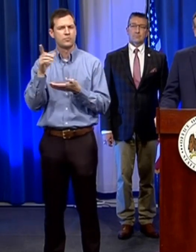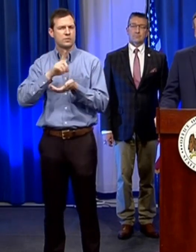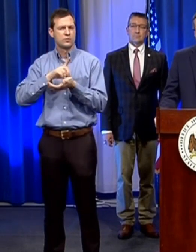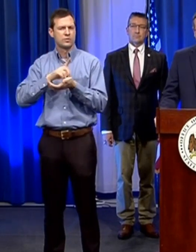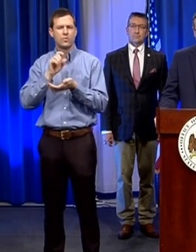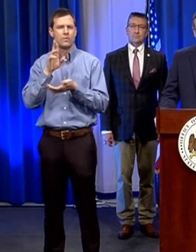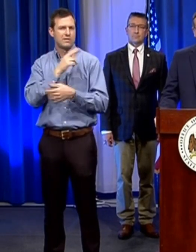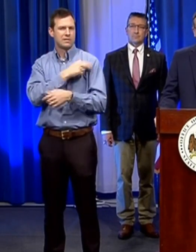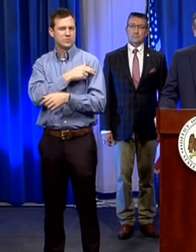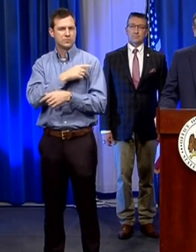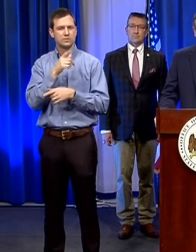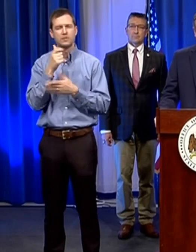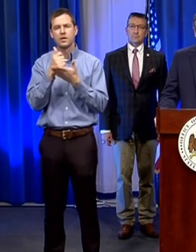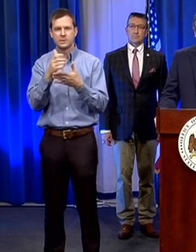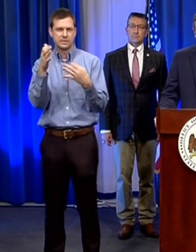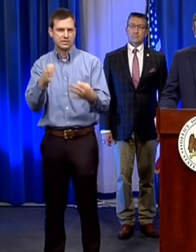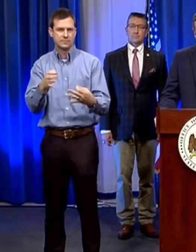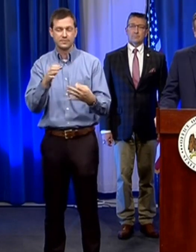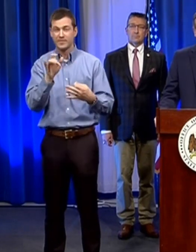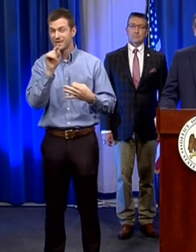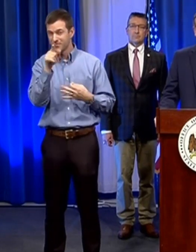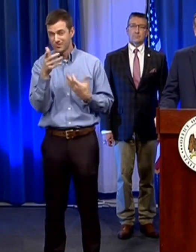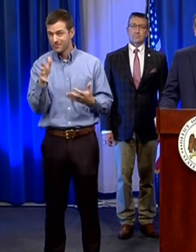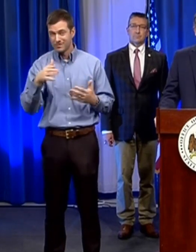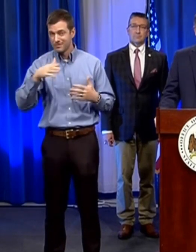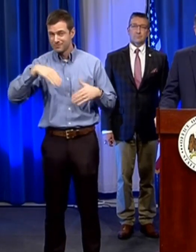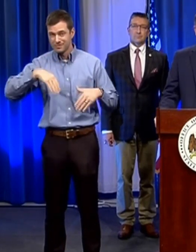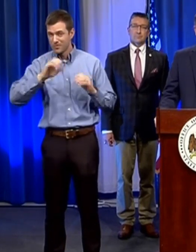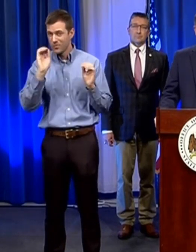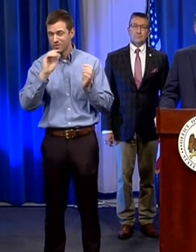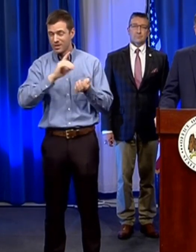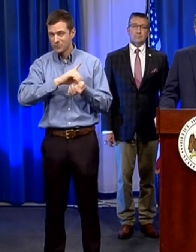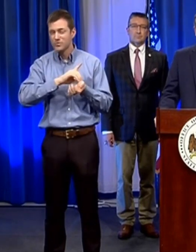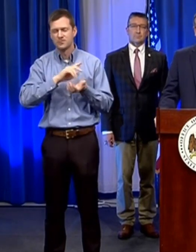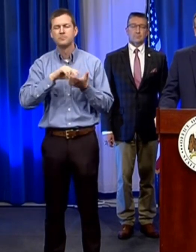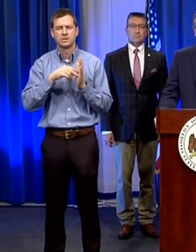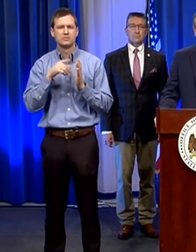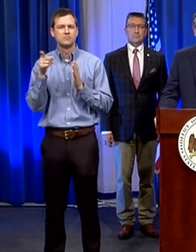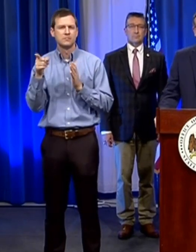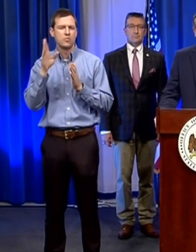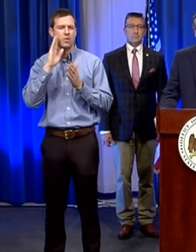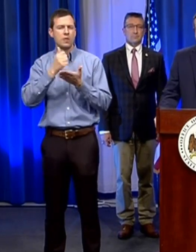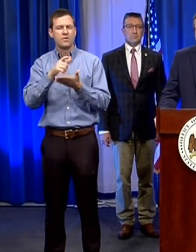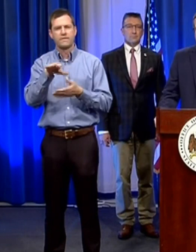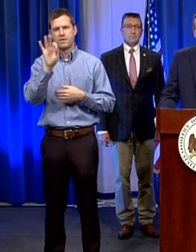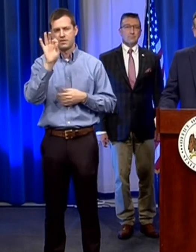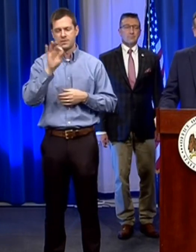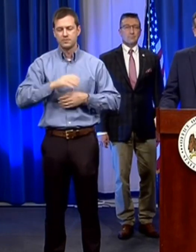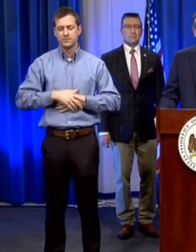about that if they uh do not have a provider relationship already again that will go live tomorrow morning at 8 a.m